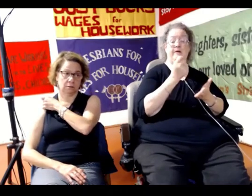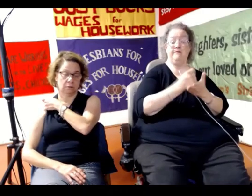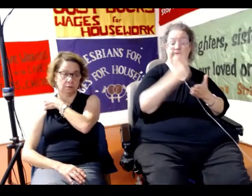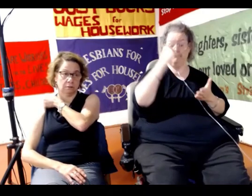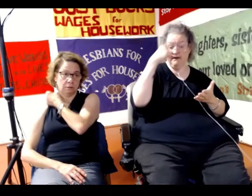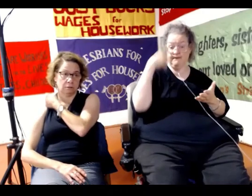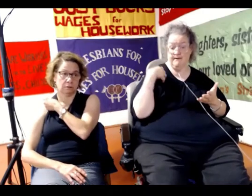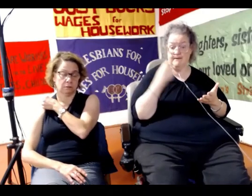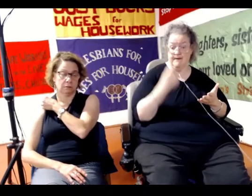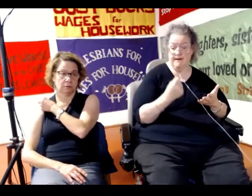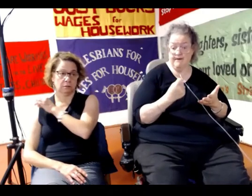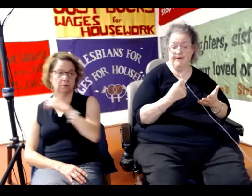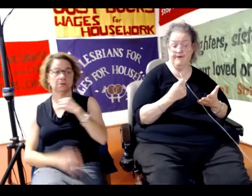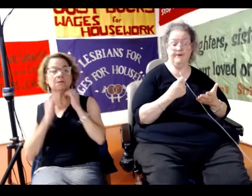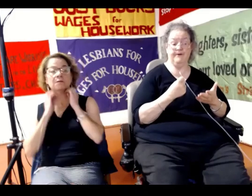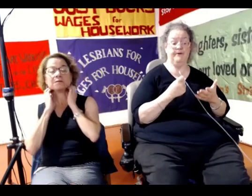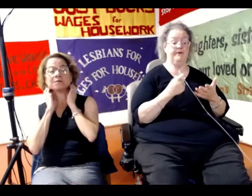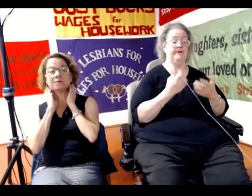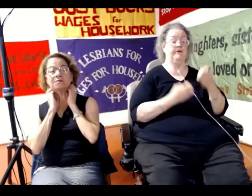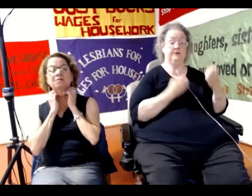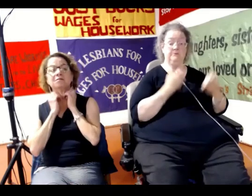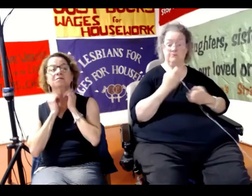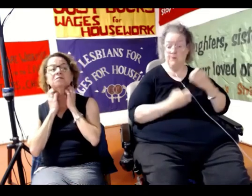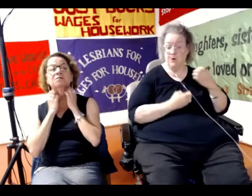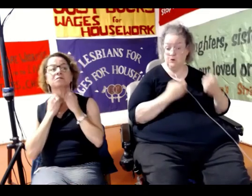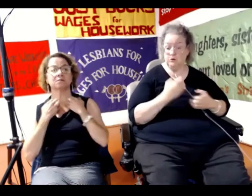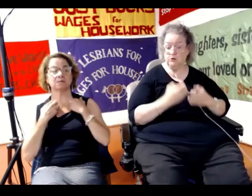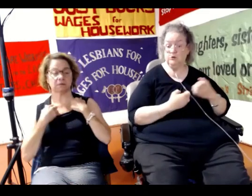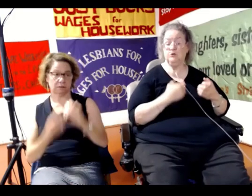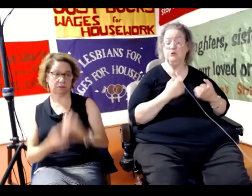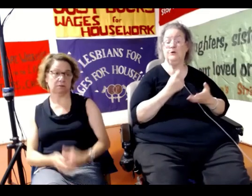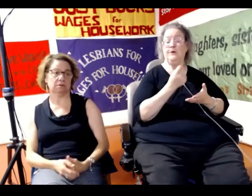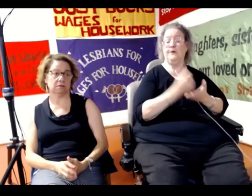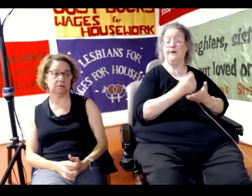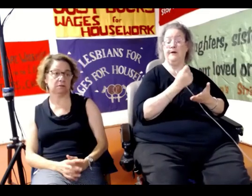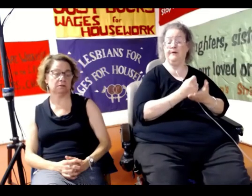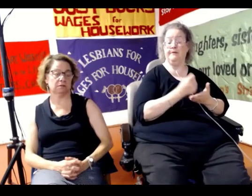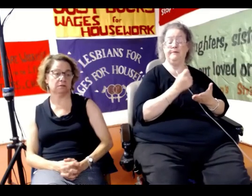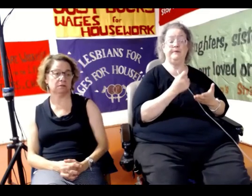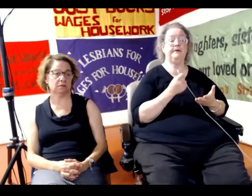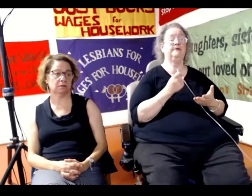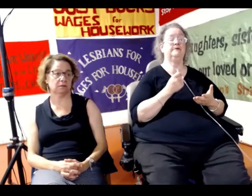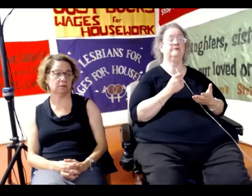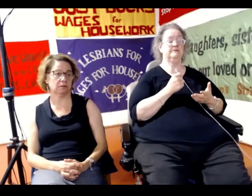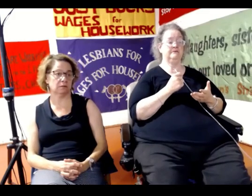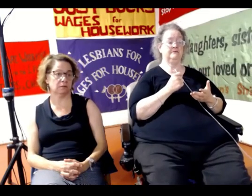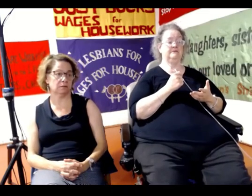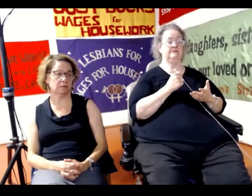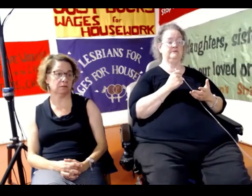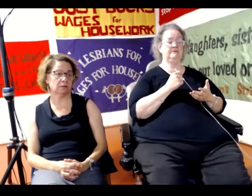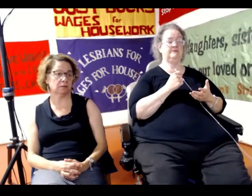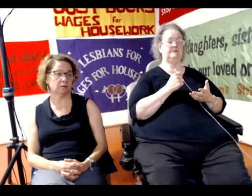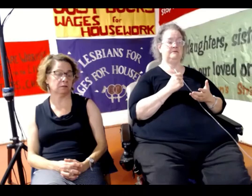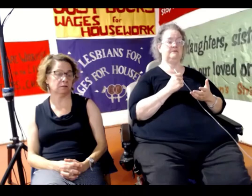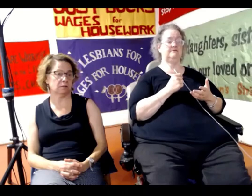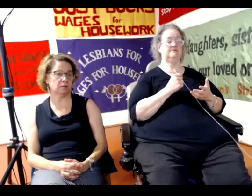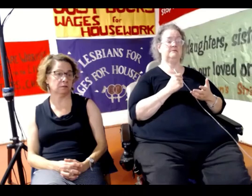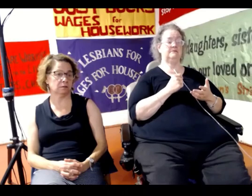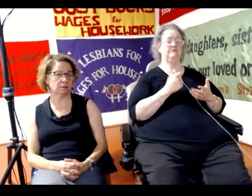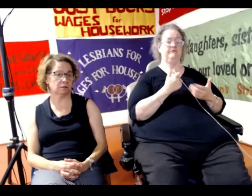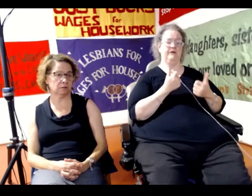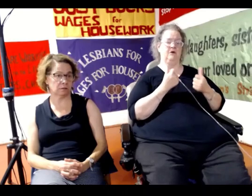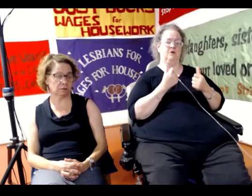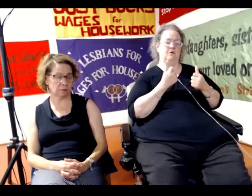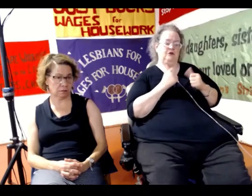emotional manner, perhaps drug treatment. And we try to address